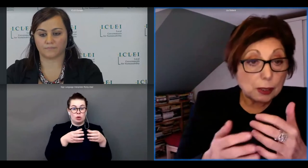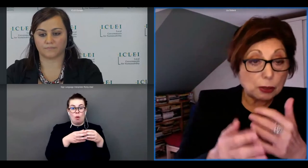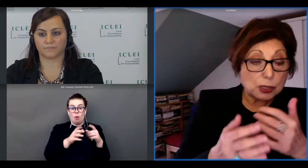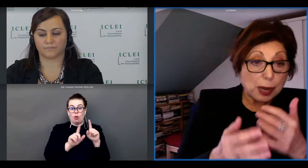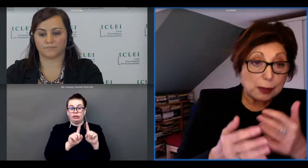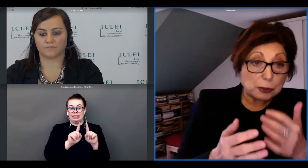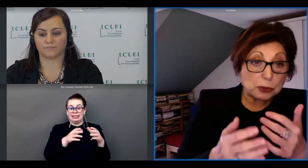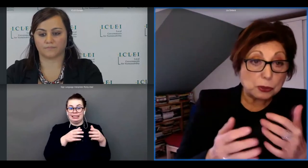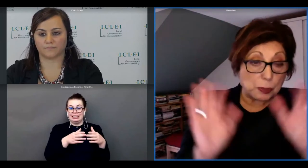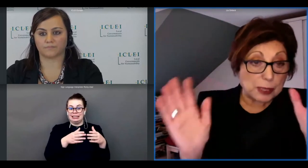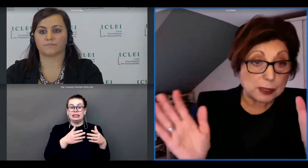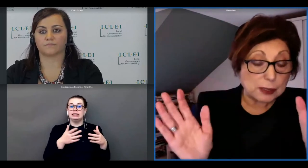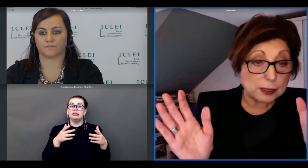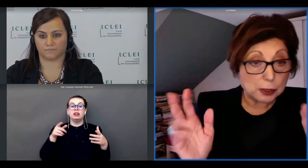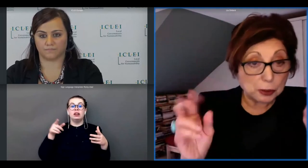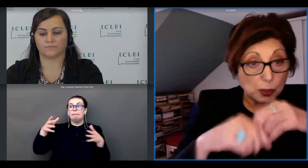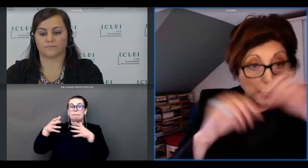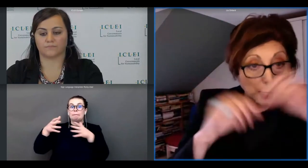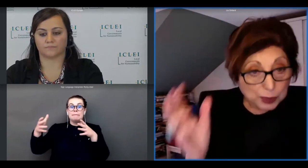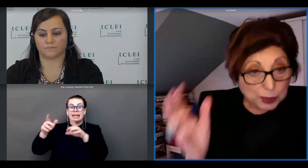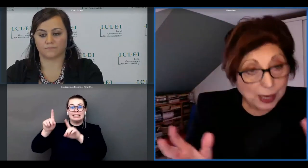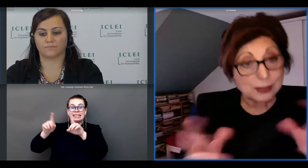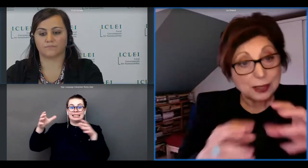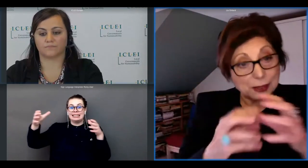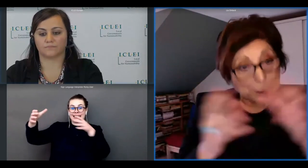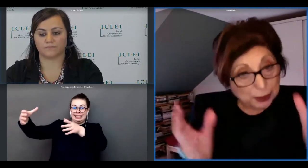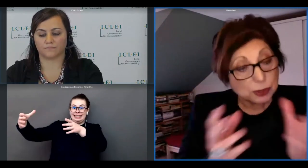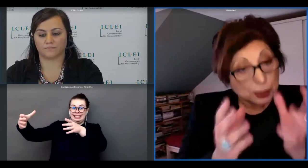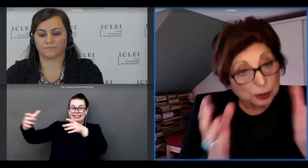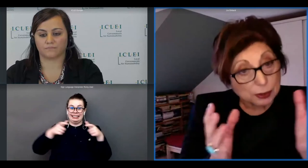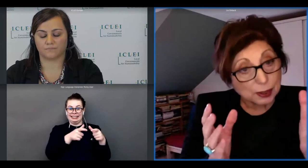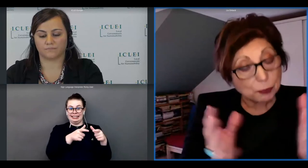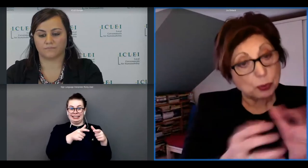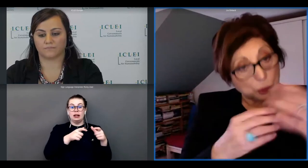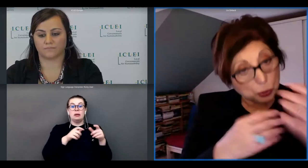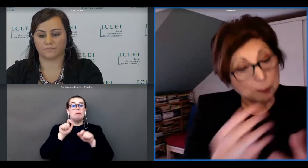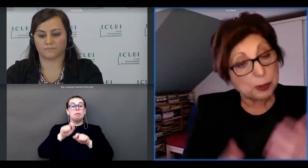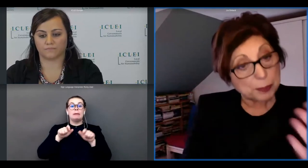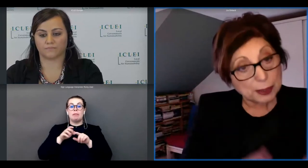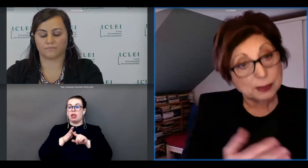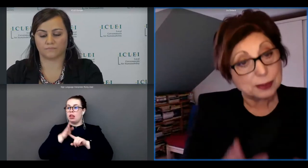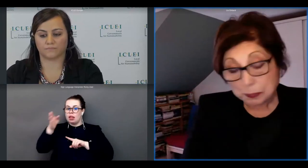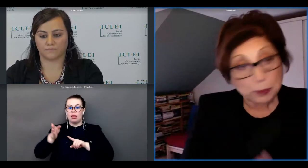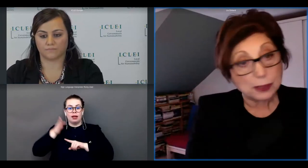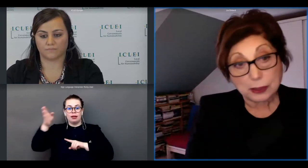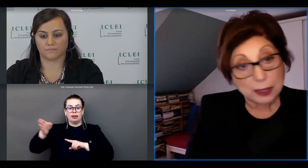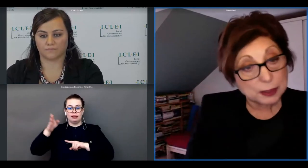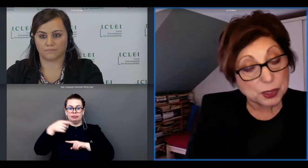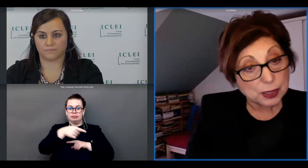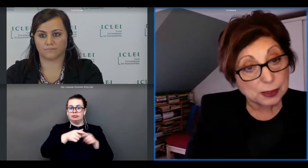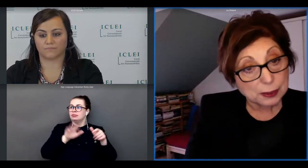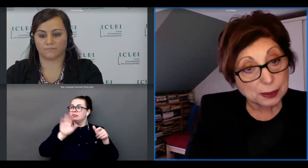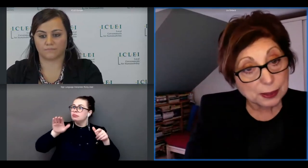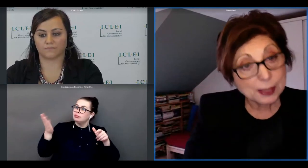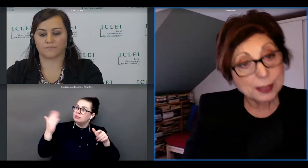lost out to the big cities who which had the preconditions if you want to implement implement the creative